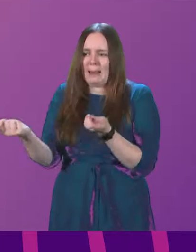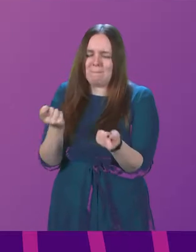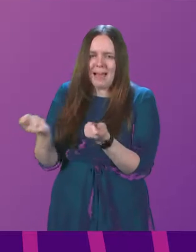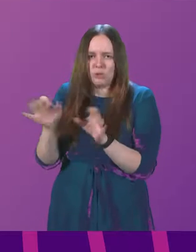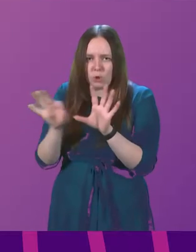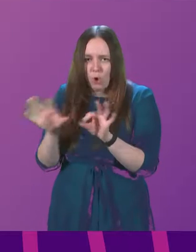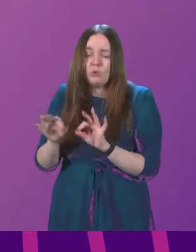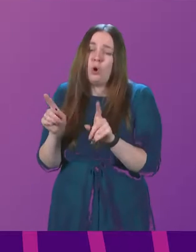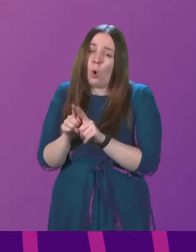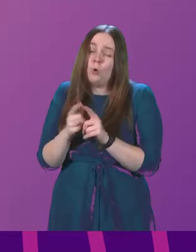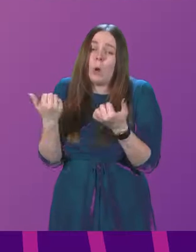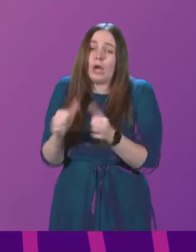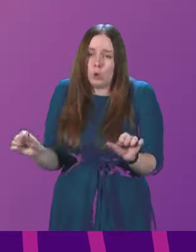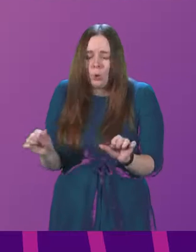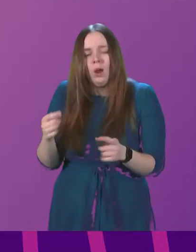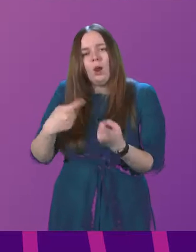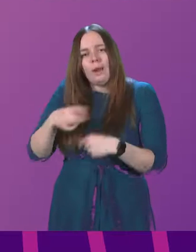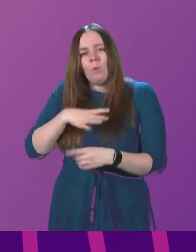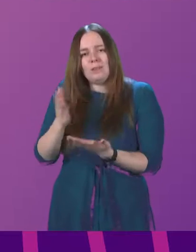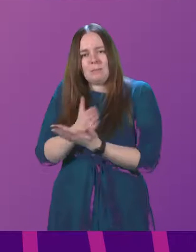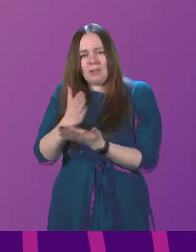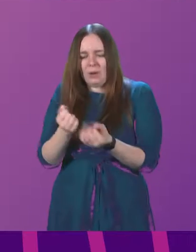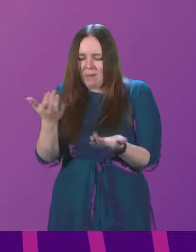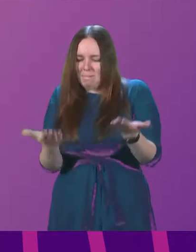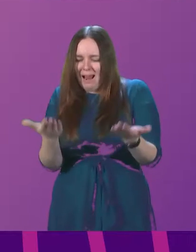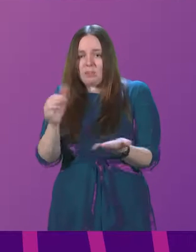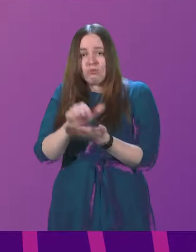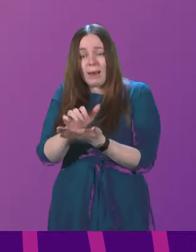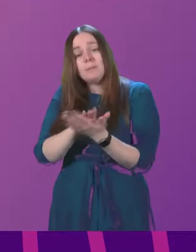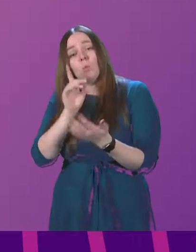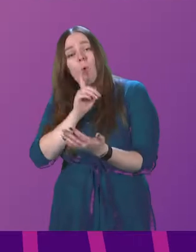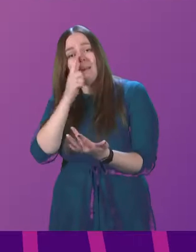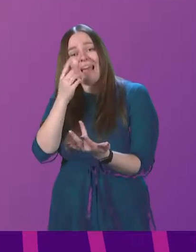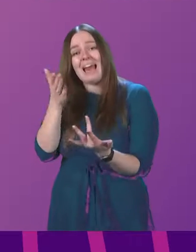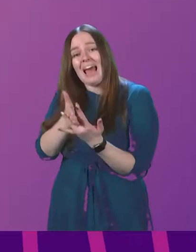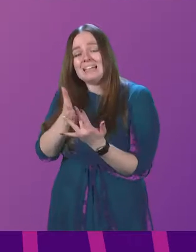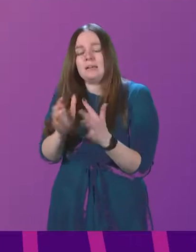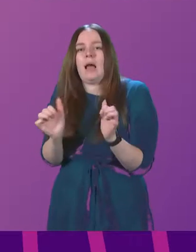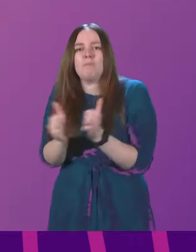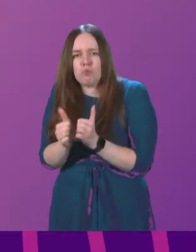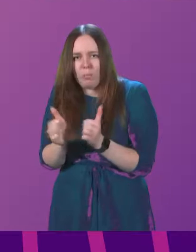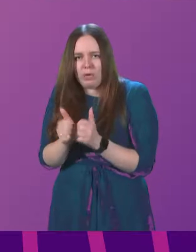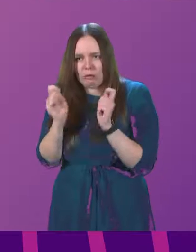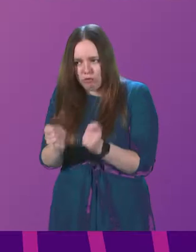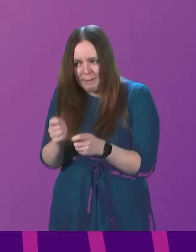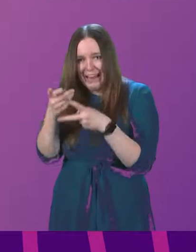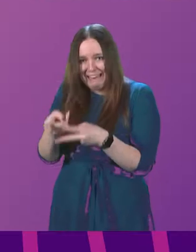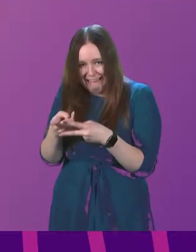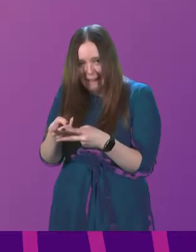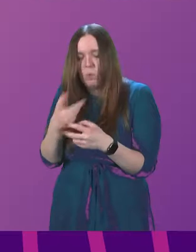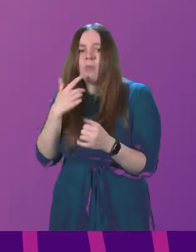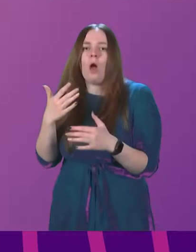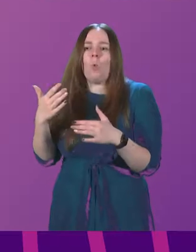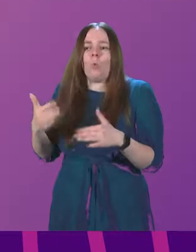and a cure. We want to make sure that we get the balance right so that women can get access to appropriate treatment and care with a working